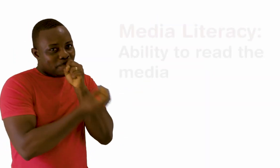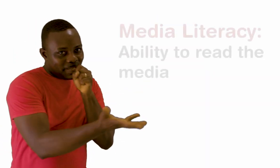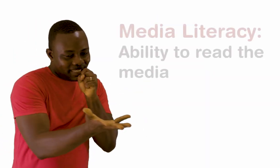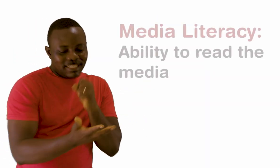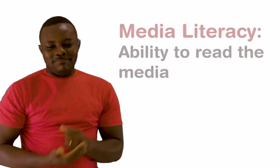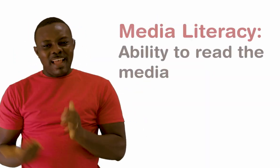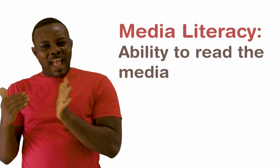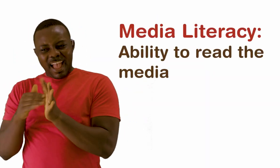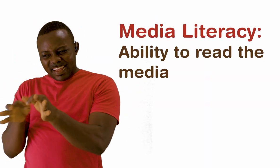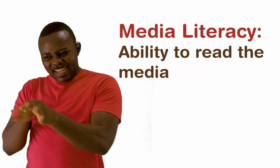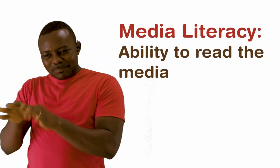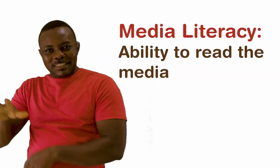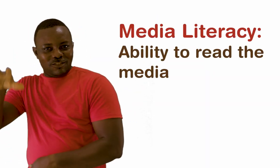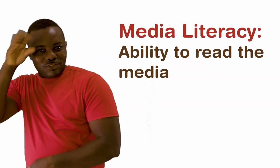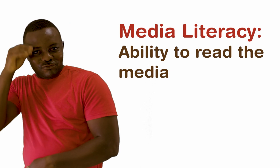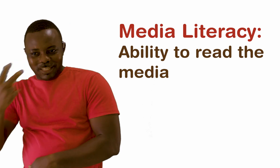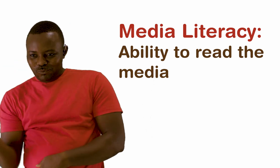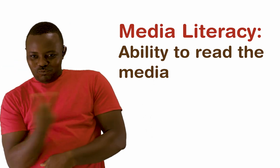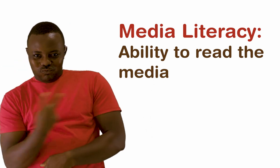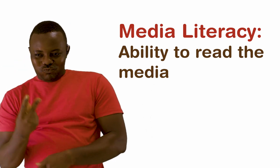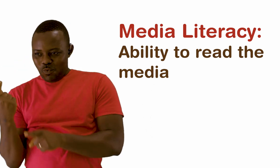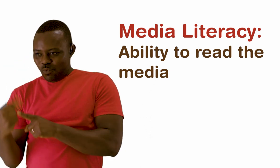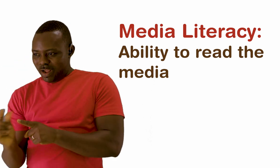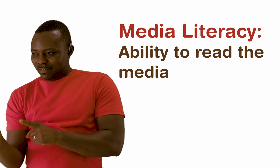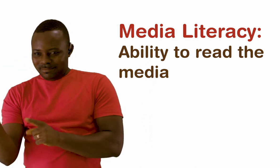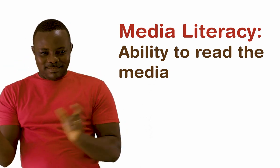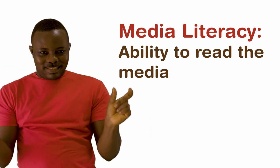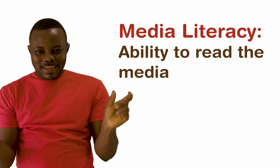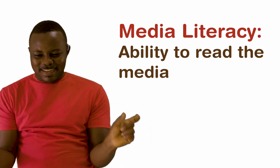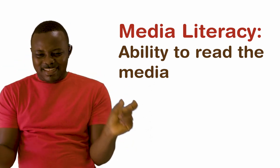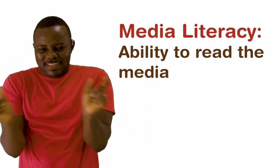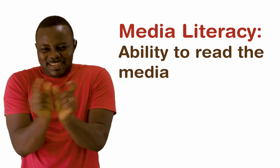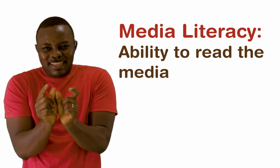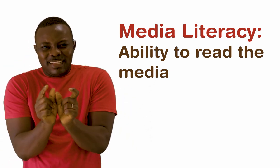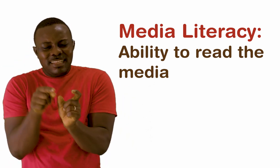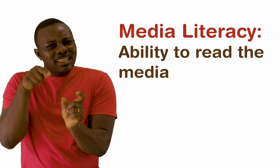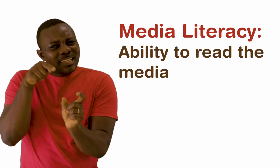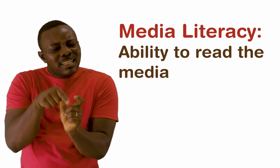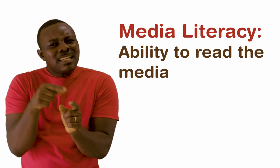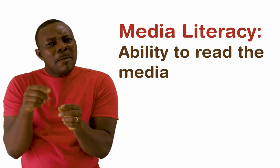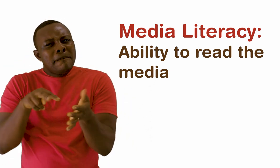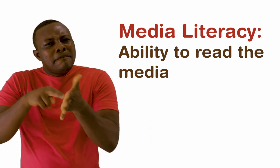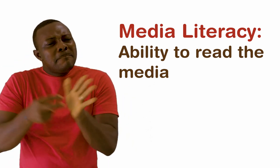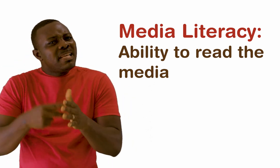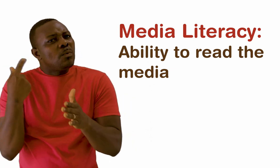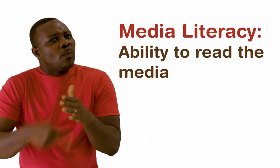Media literacy is the ability to read the media, being a media literate. When we put these two words together, what do they mean?